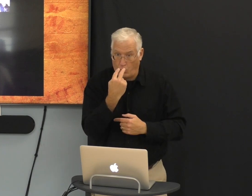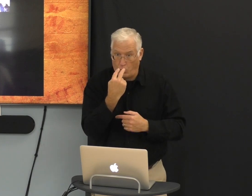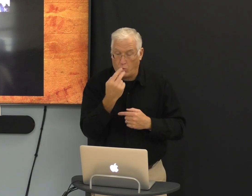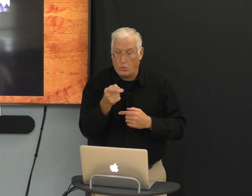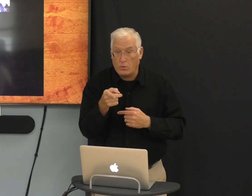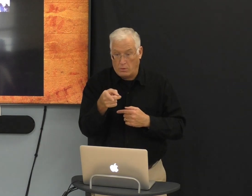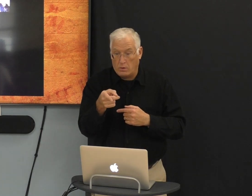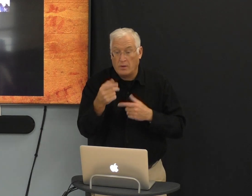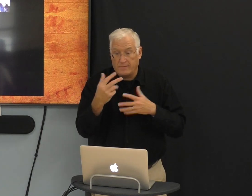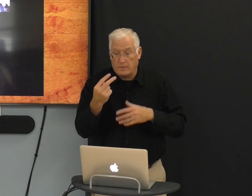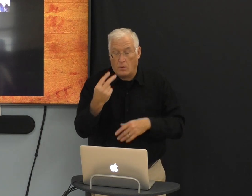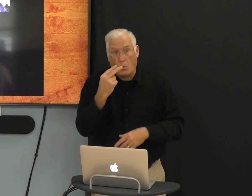looking at each other,